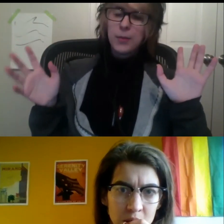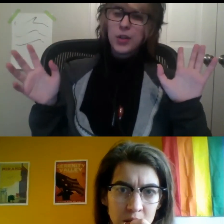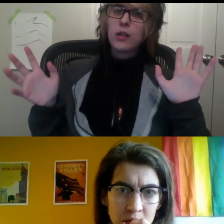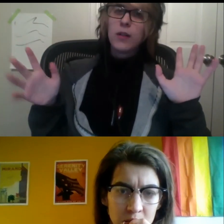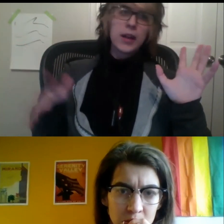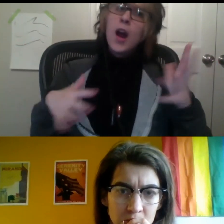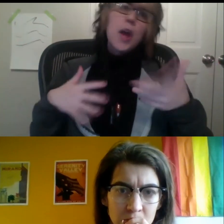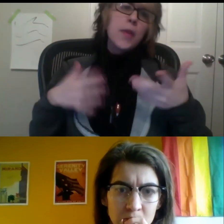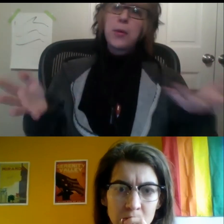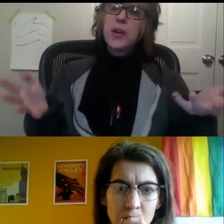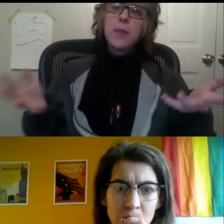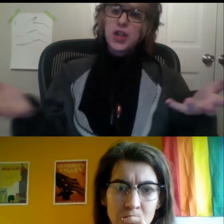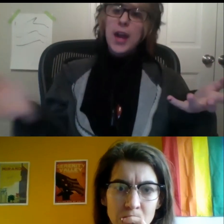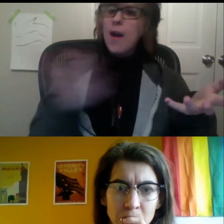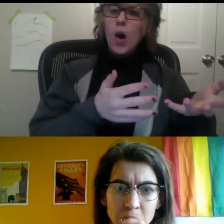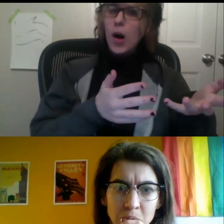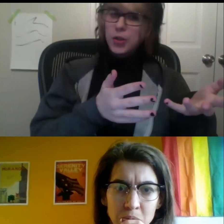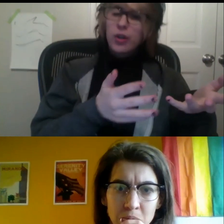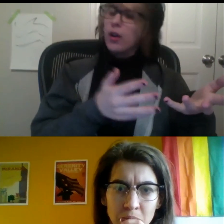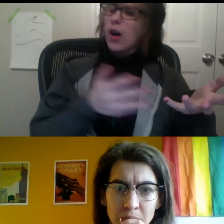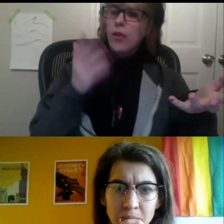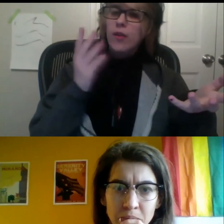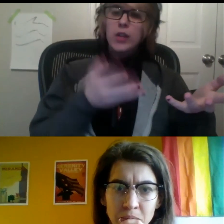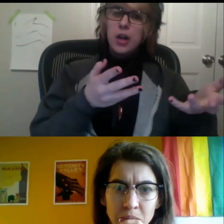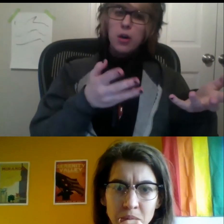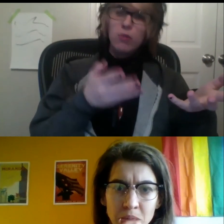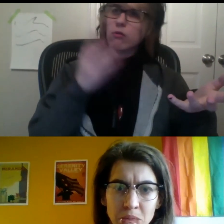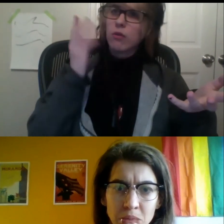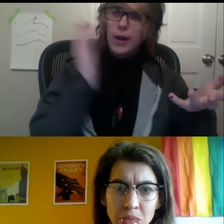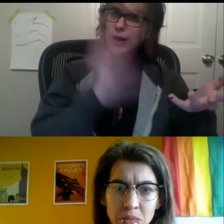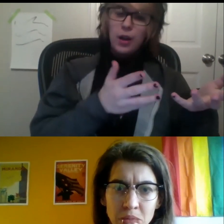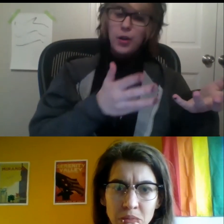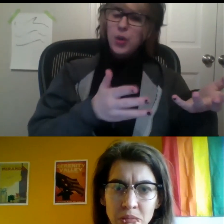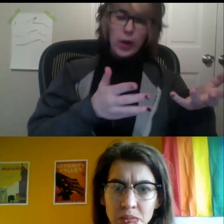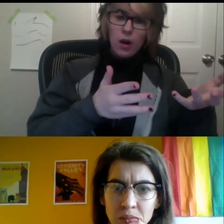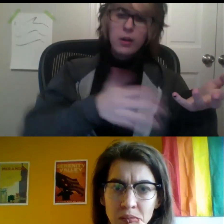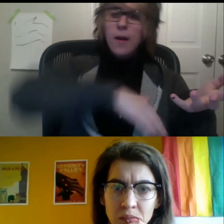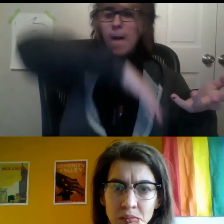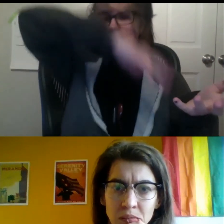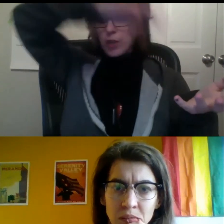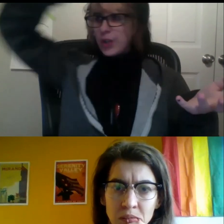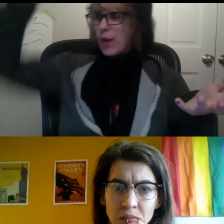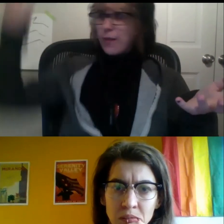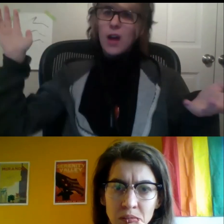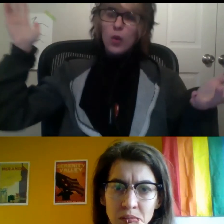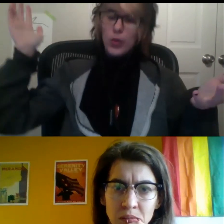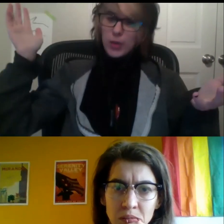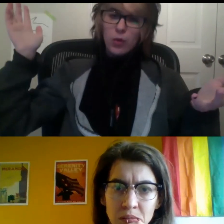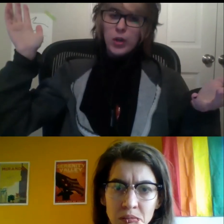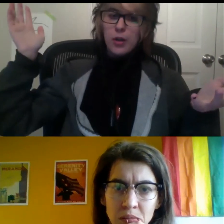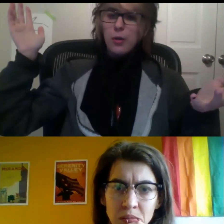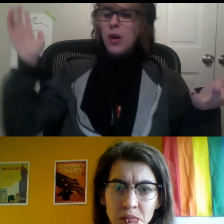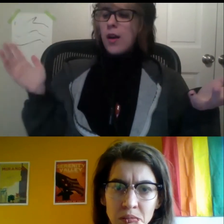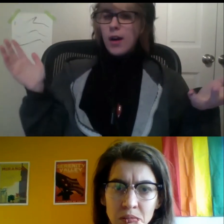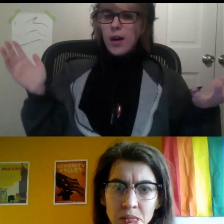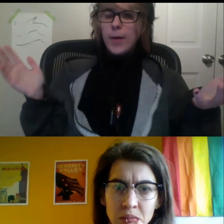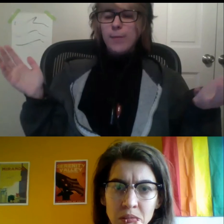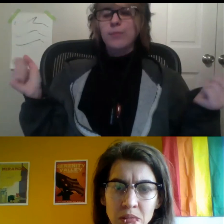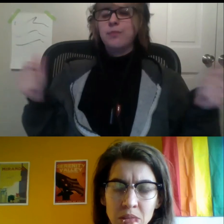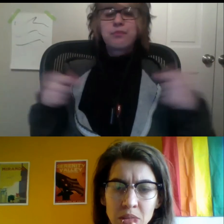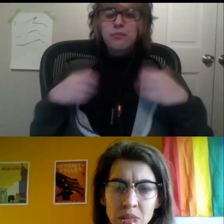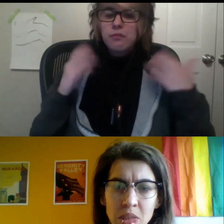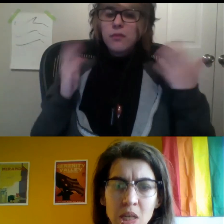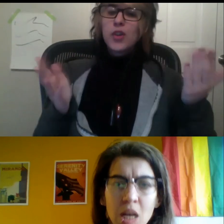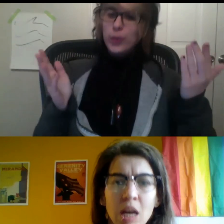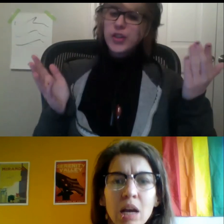on the captioning. Like, they pretty much can't watch, uh, the video or anything else going on because you have to have a whole separate window. Um,